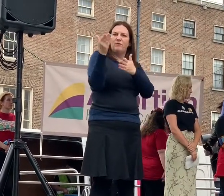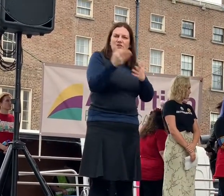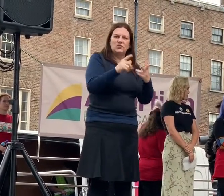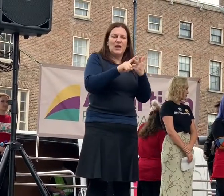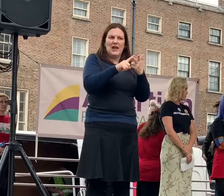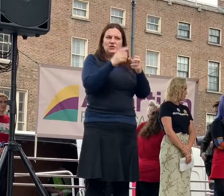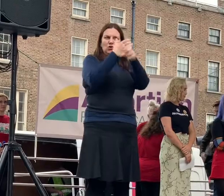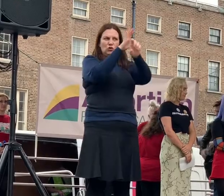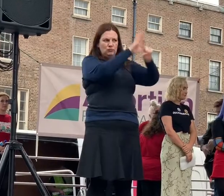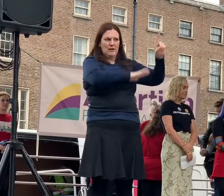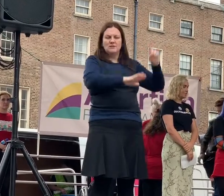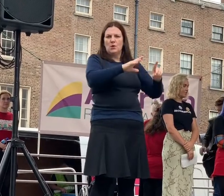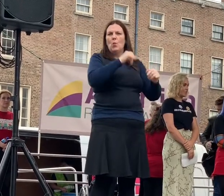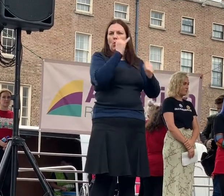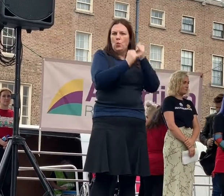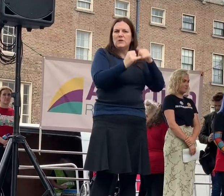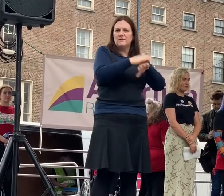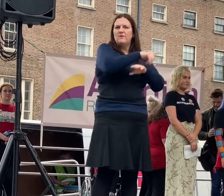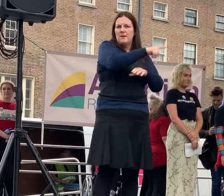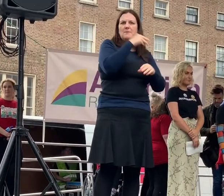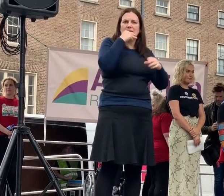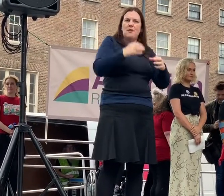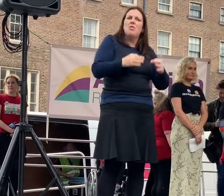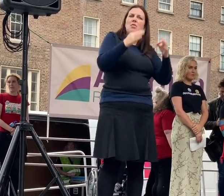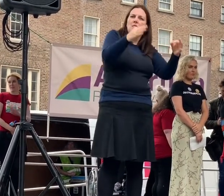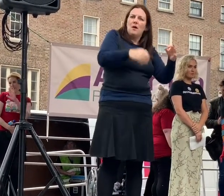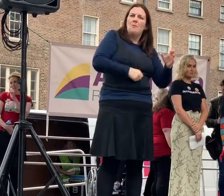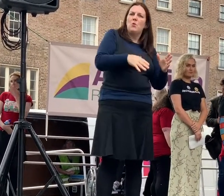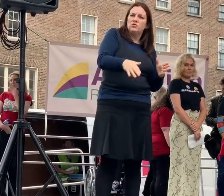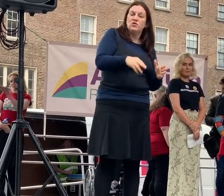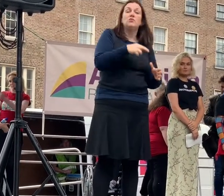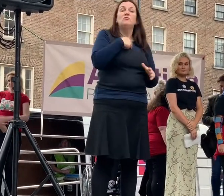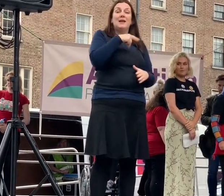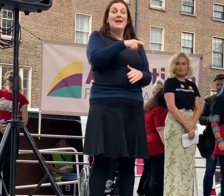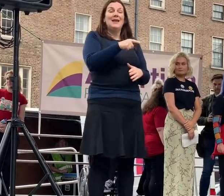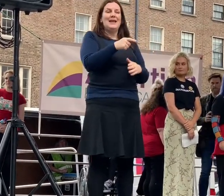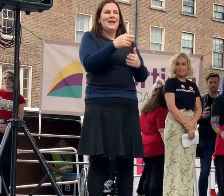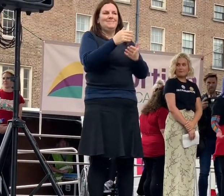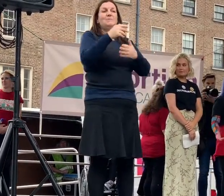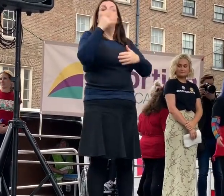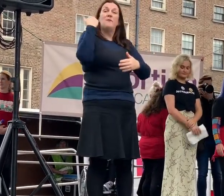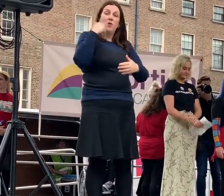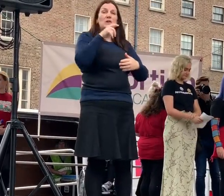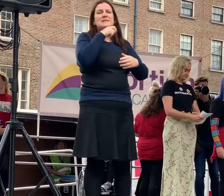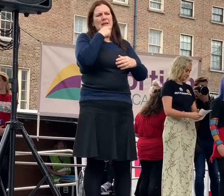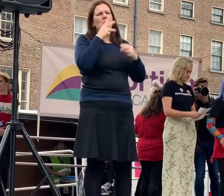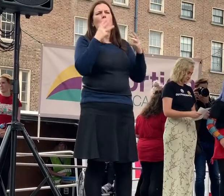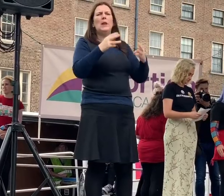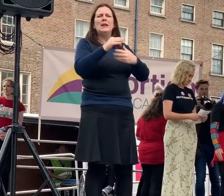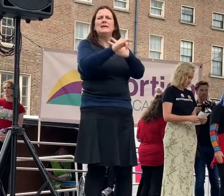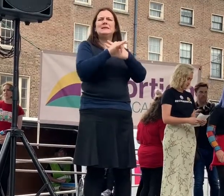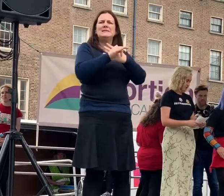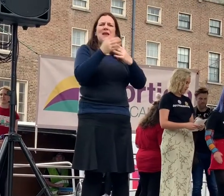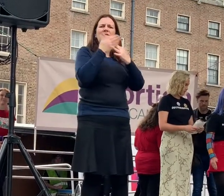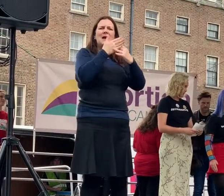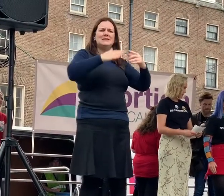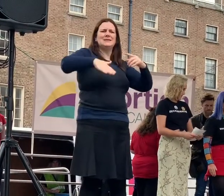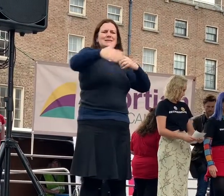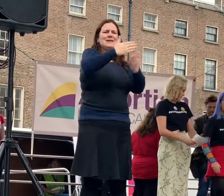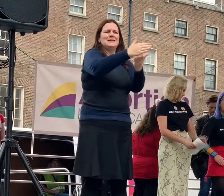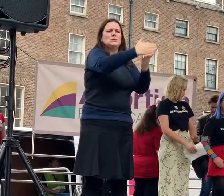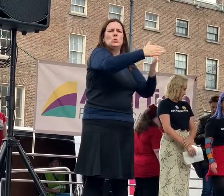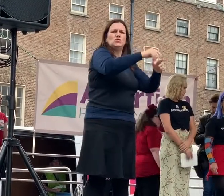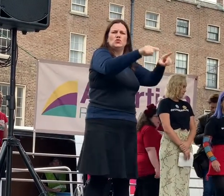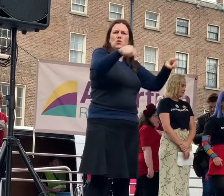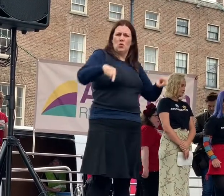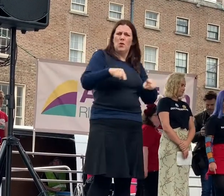Exclusion zones were promised to be a priority but still they have been deemed redundant. No one in this country